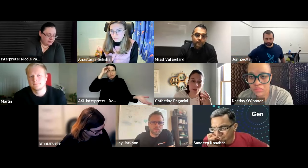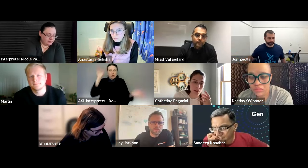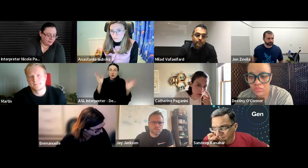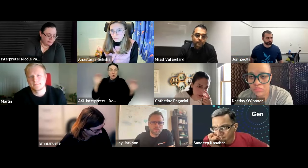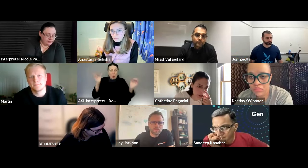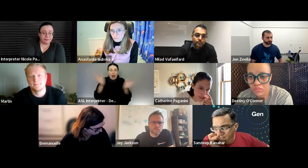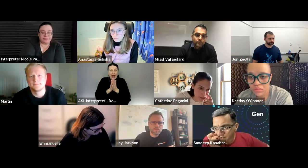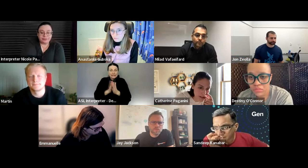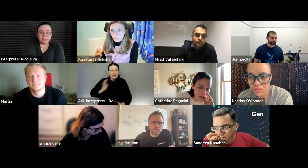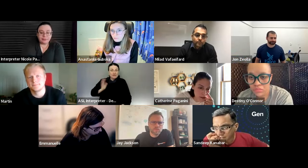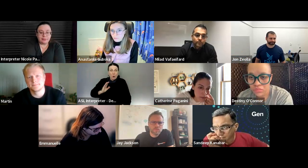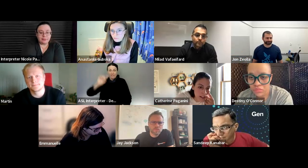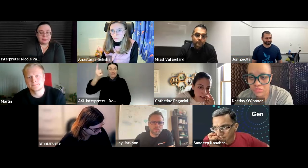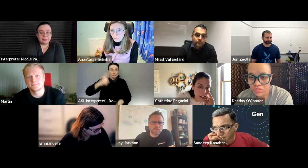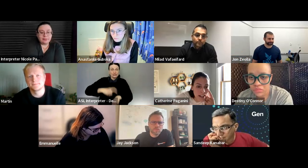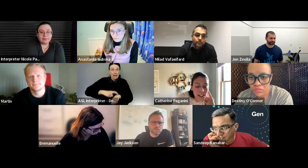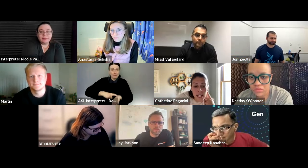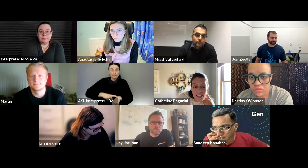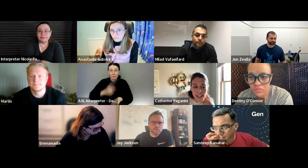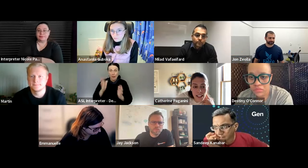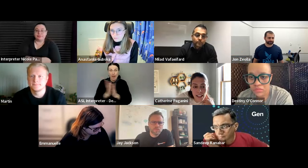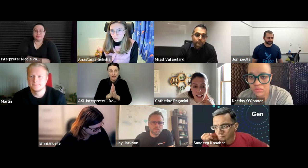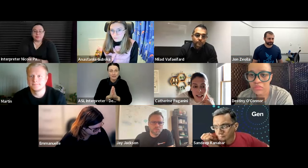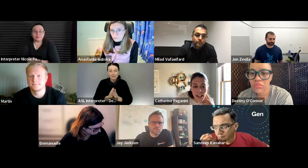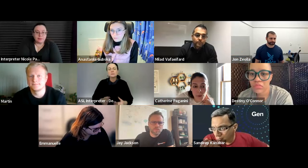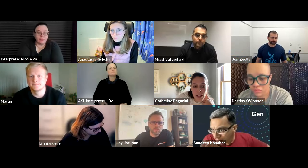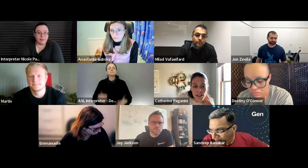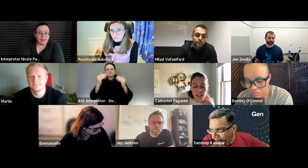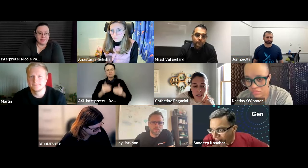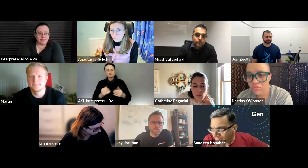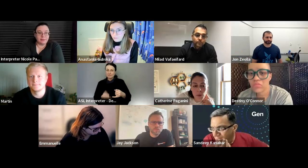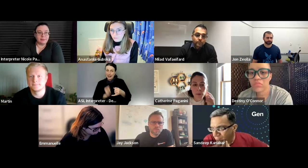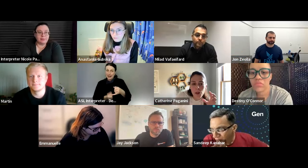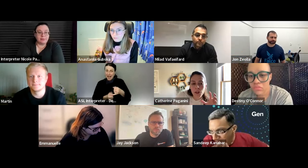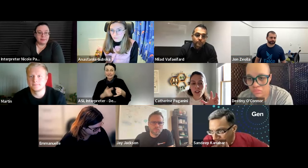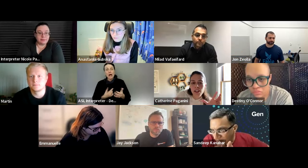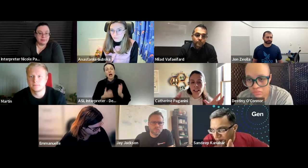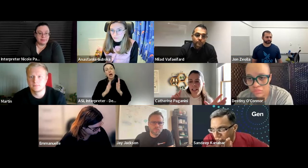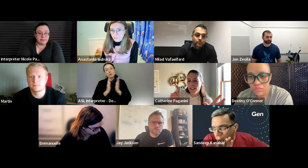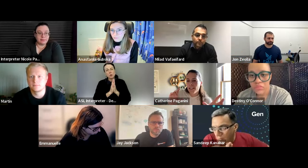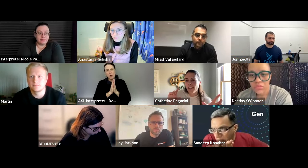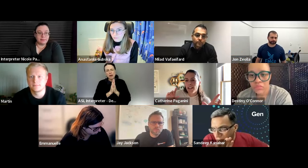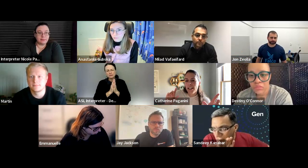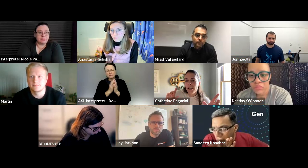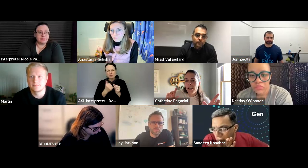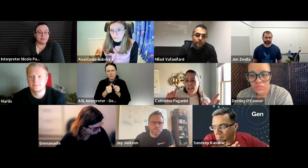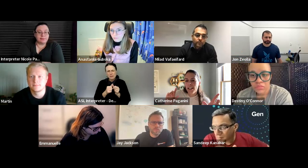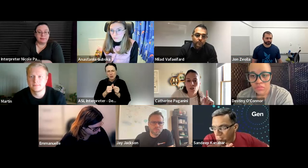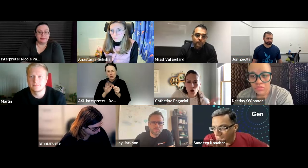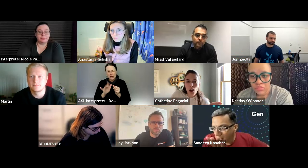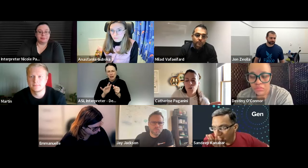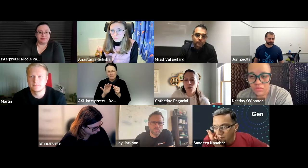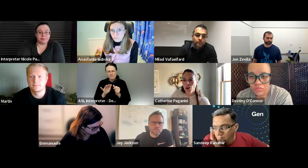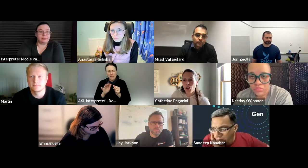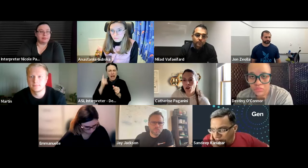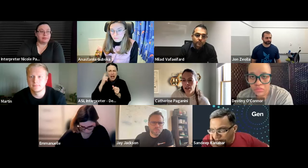right so that's an important first step and then the last thing i requested remember that uh i